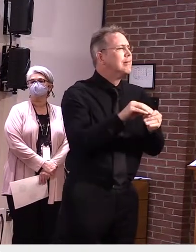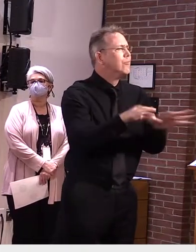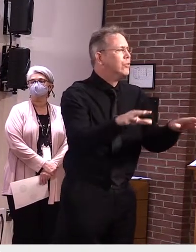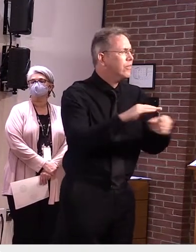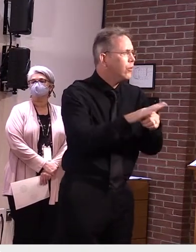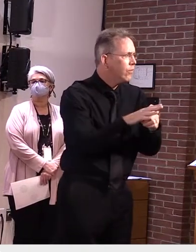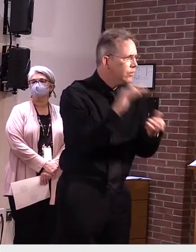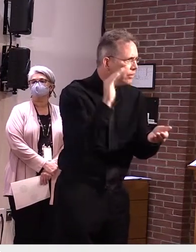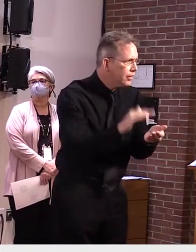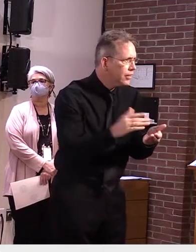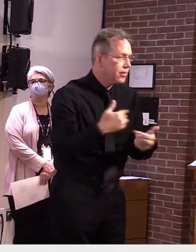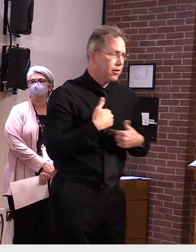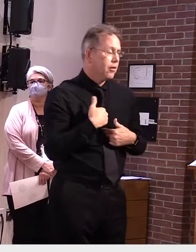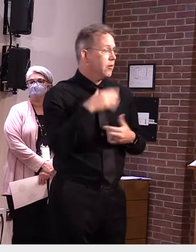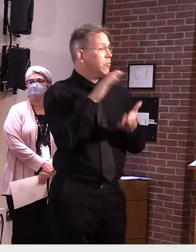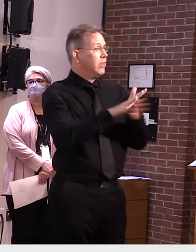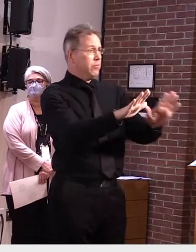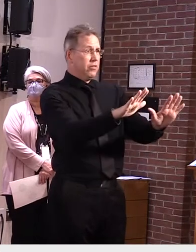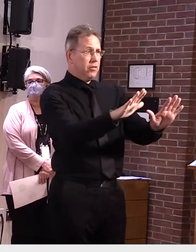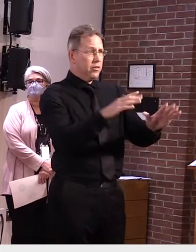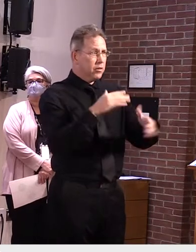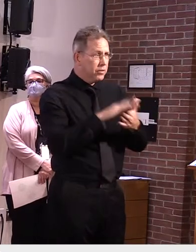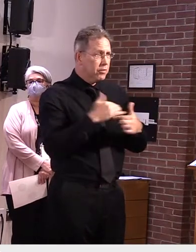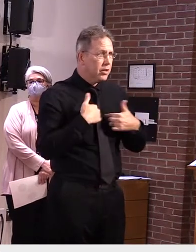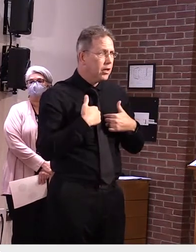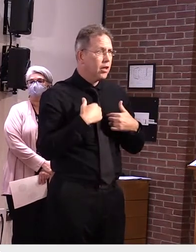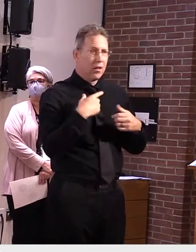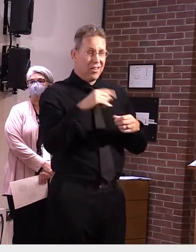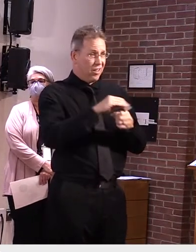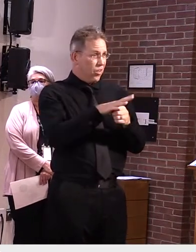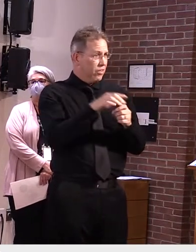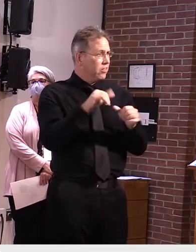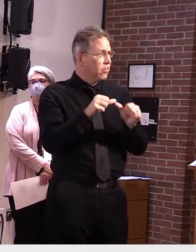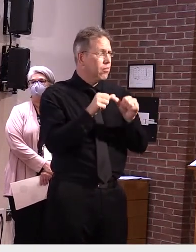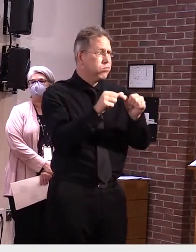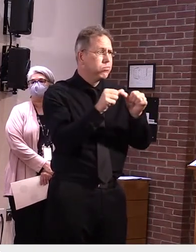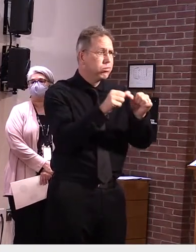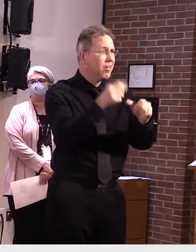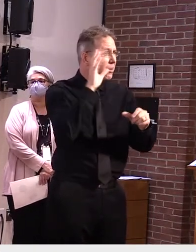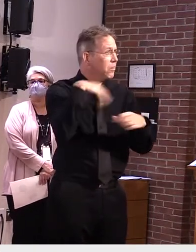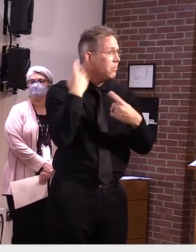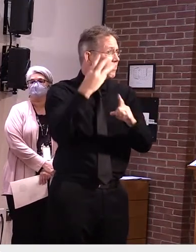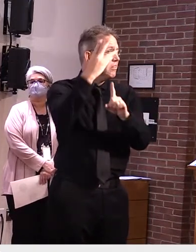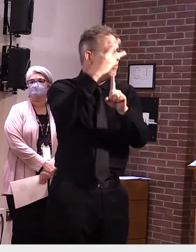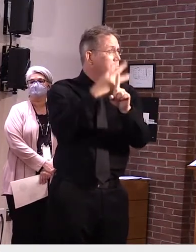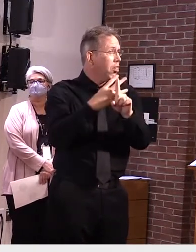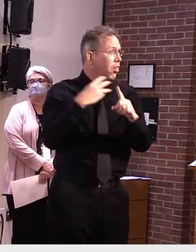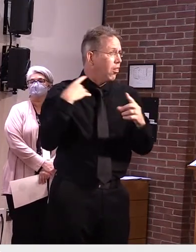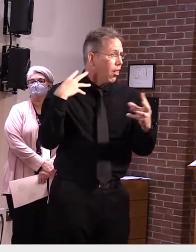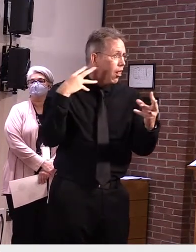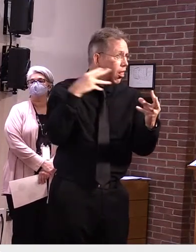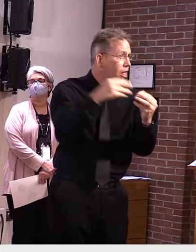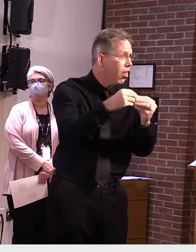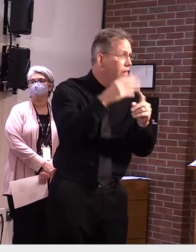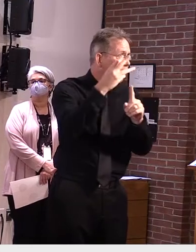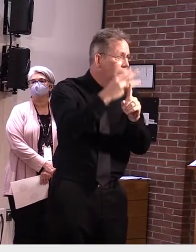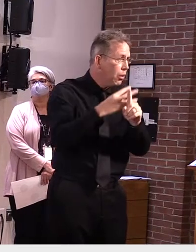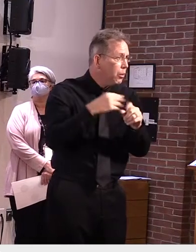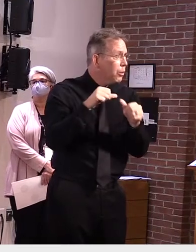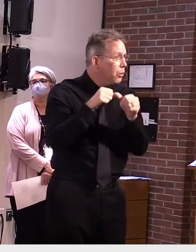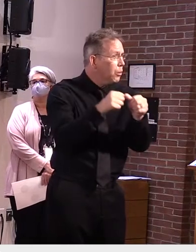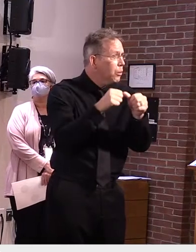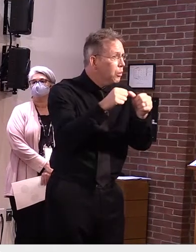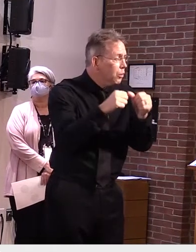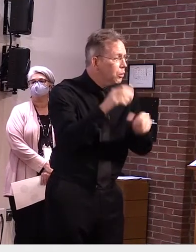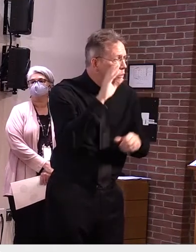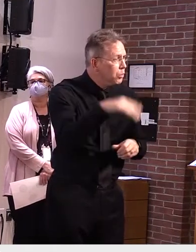it is to keep this up for seven months. But here's what's important to remember. The smarter we are about how